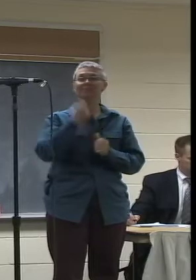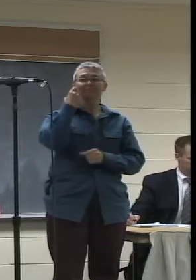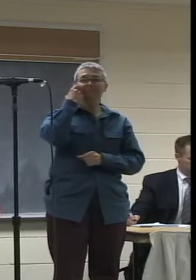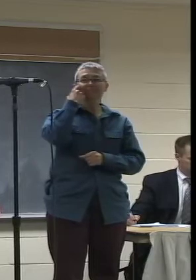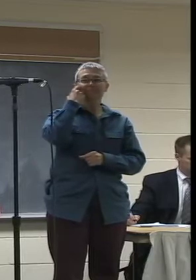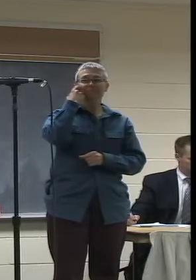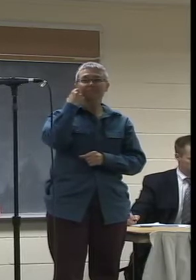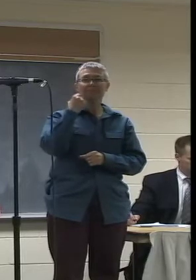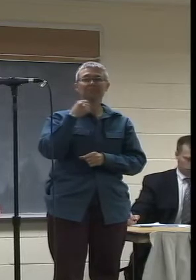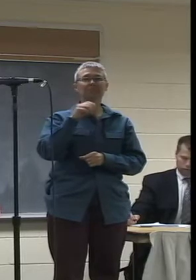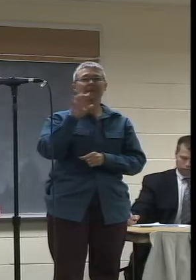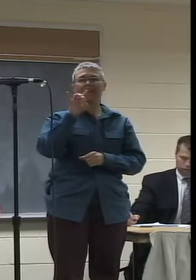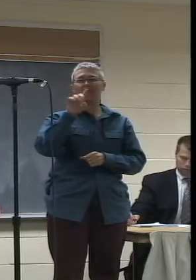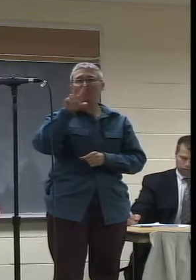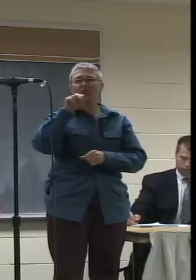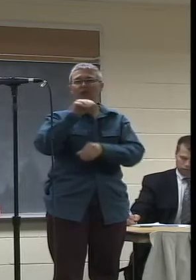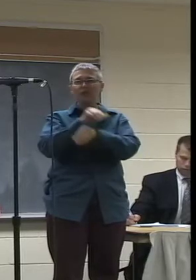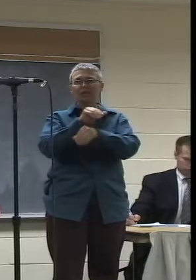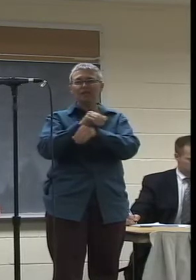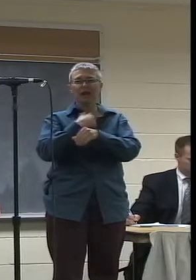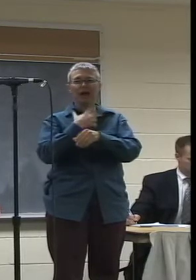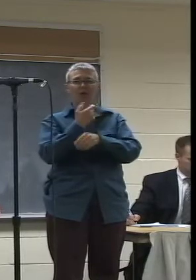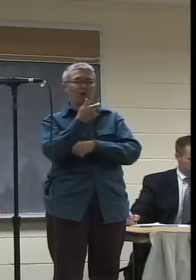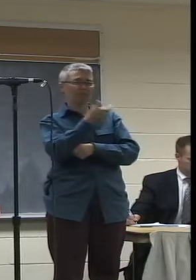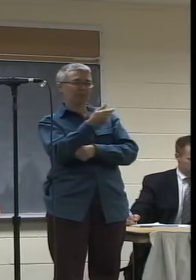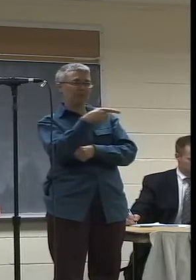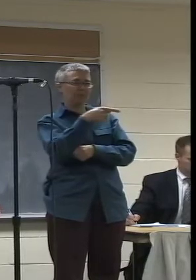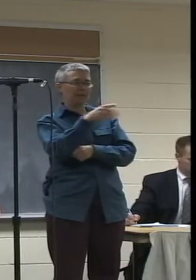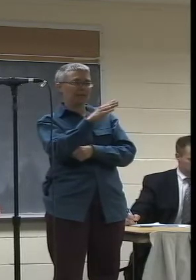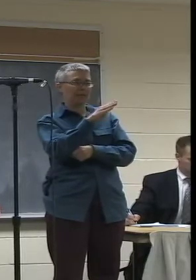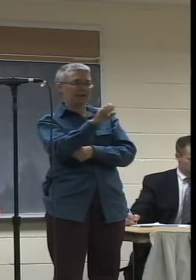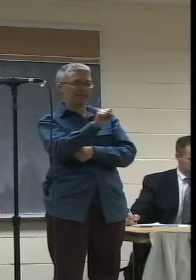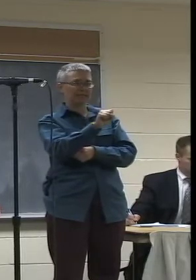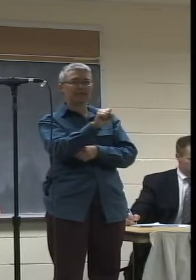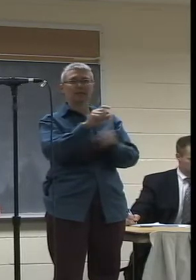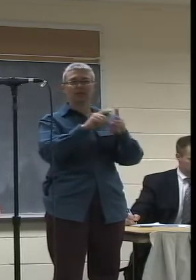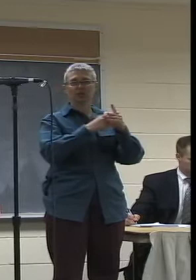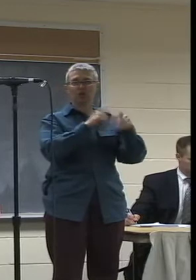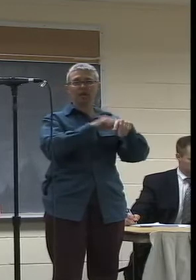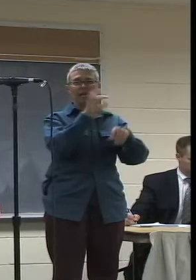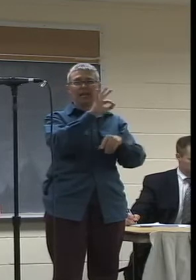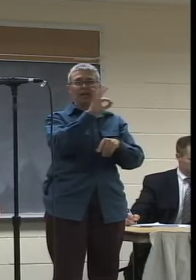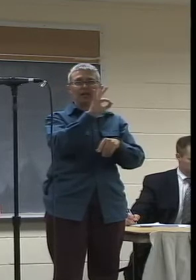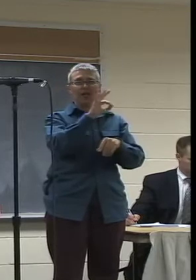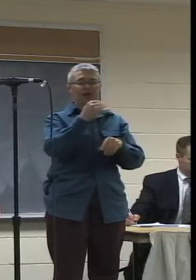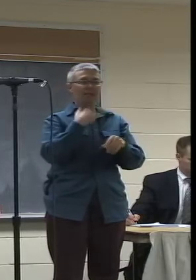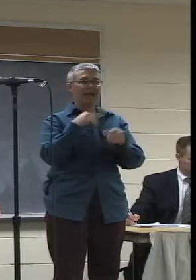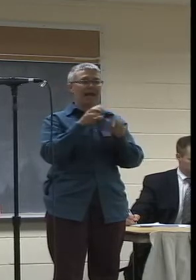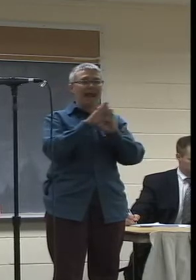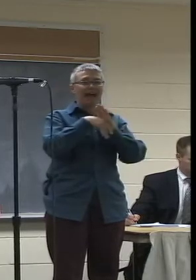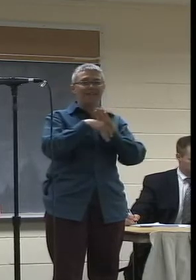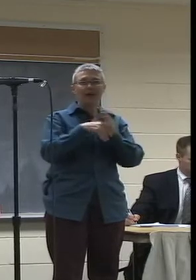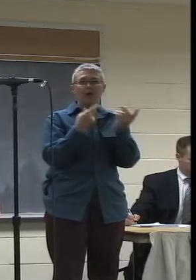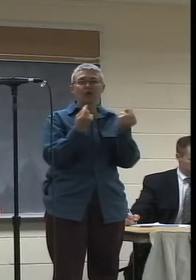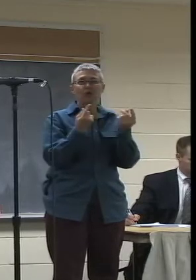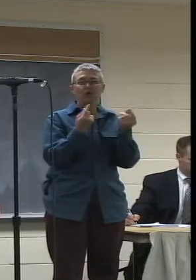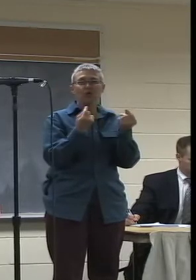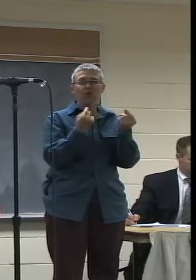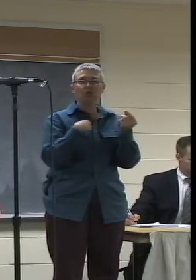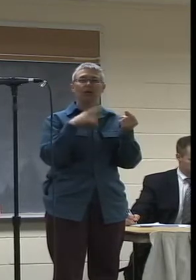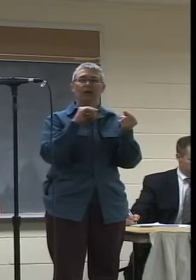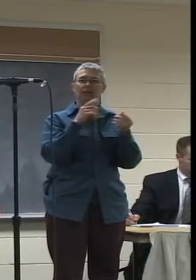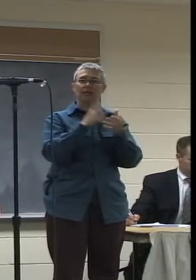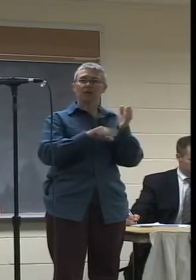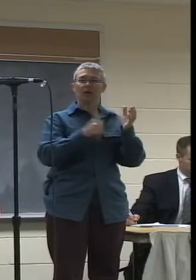it was about 8.30 and I wanted to watch something on PBS at 9. What to do or watch for those 30 minutes? I did what most other